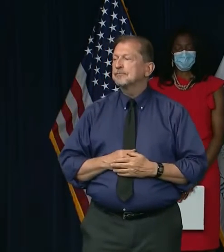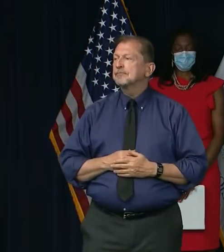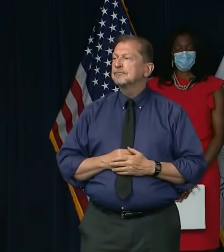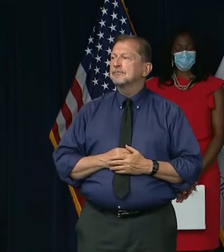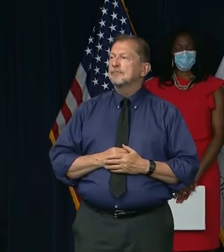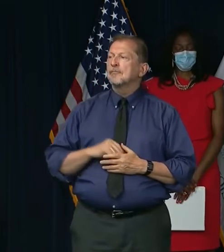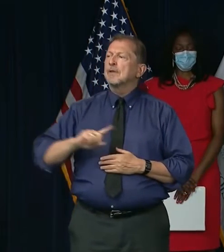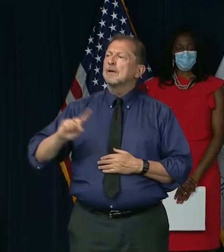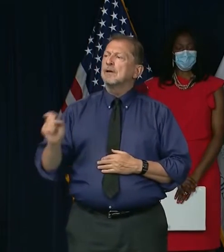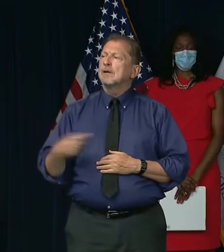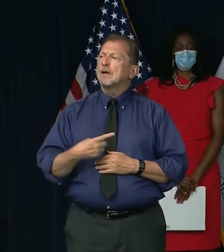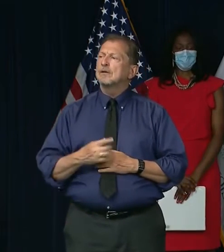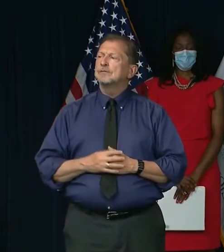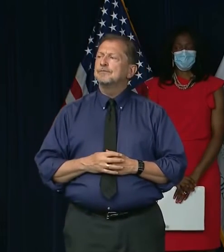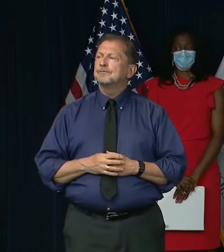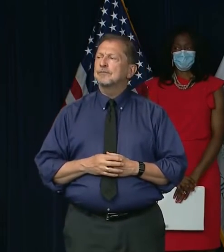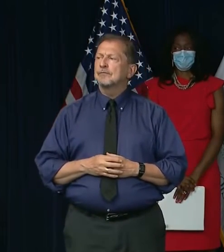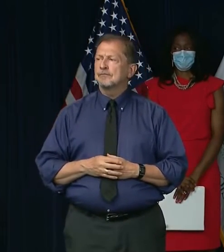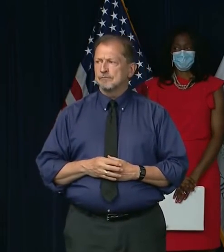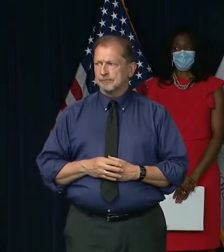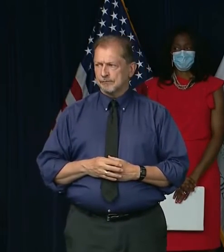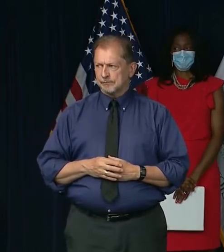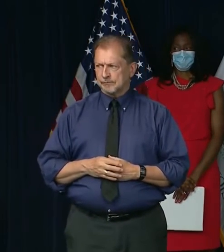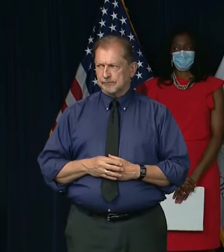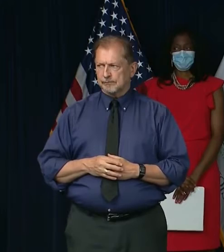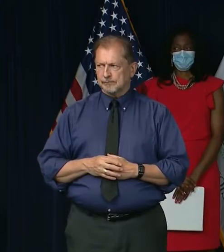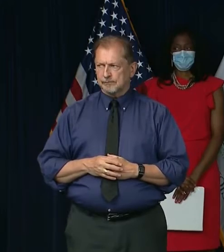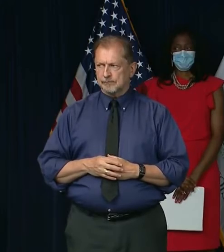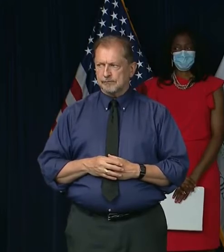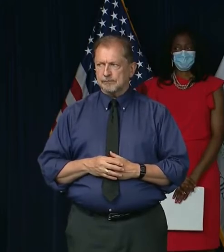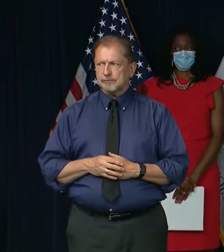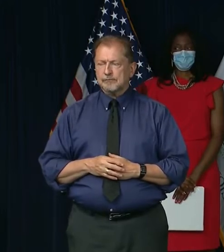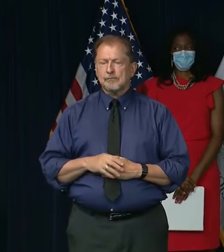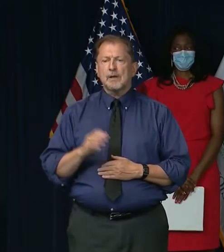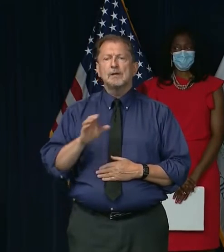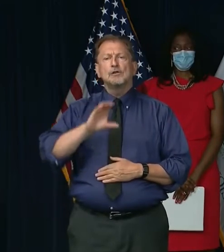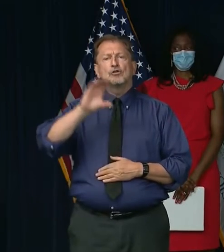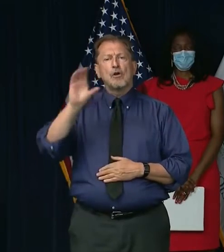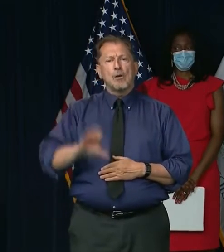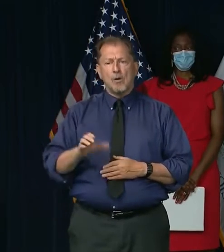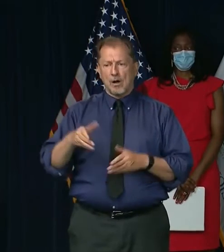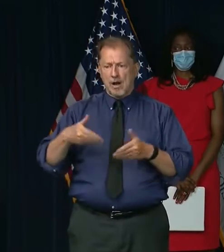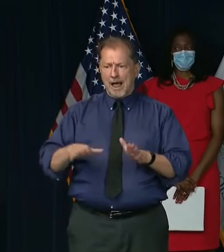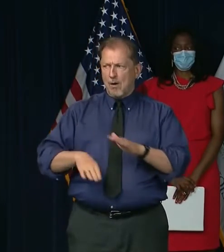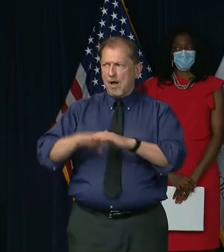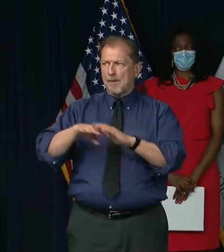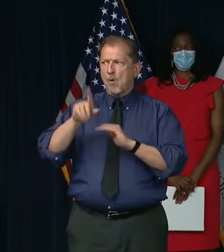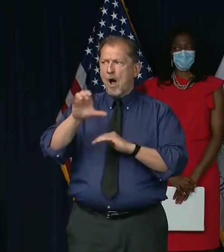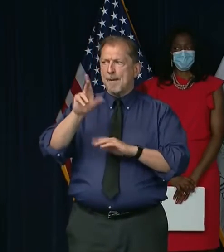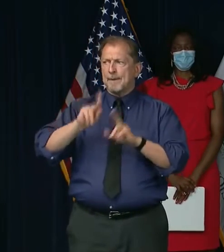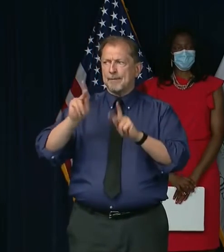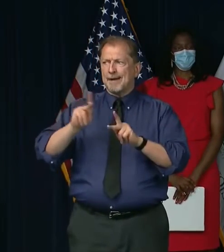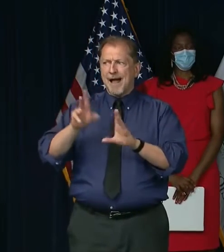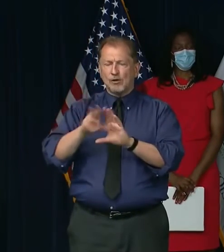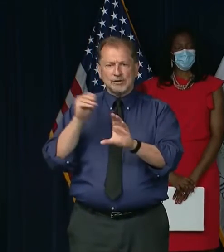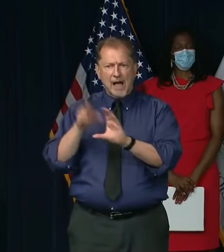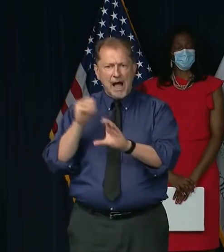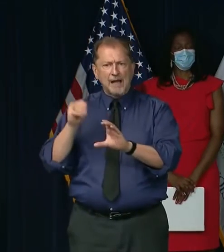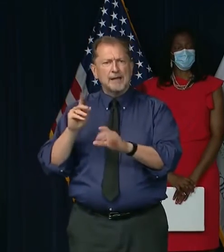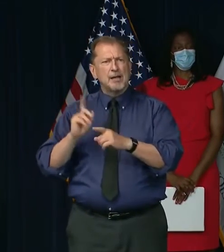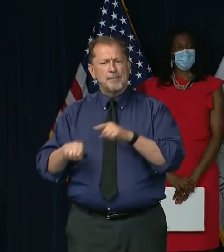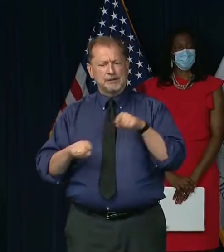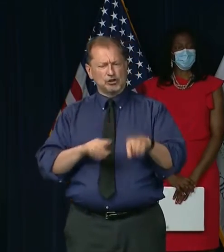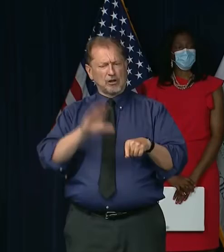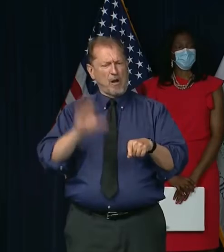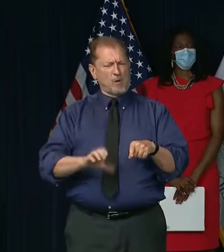Kelly Bauer from Block Club. Is Chicago defying the state's rules by allowing gatherings of up to 100 people outside? Have you talked to Mayor Lightfoot about this?